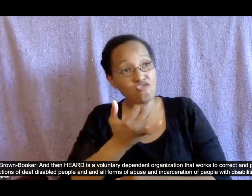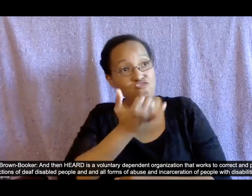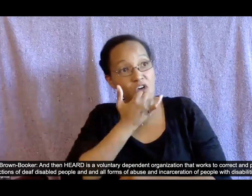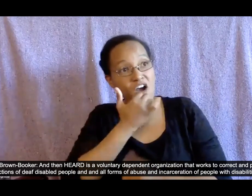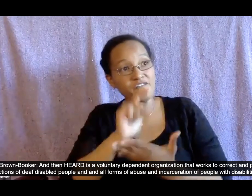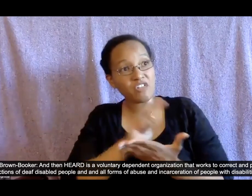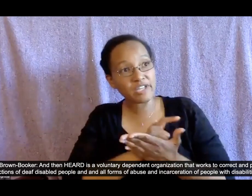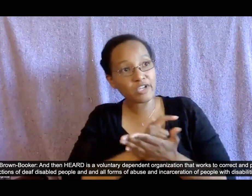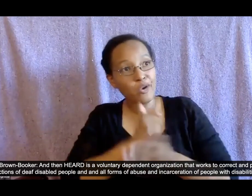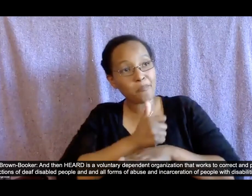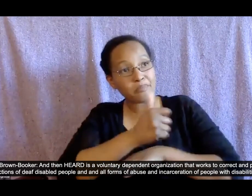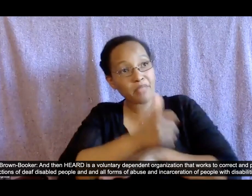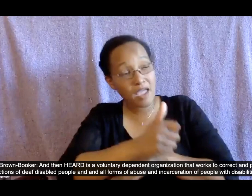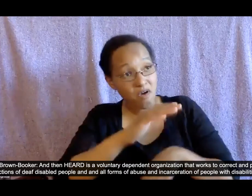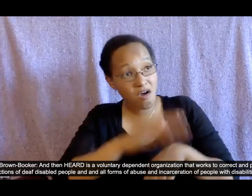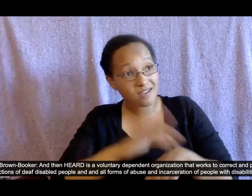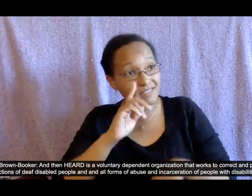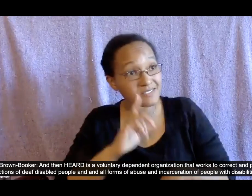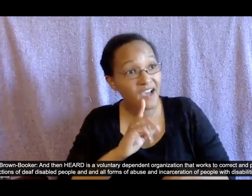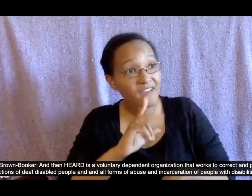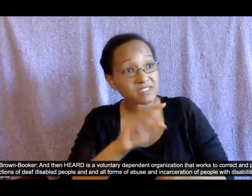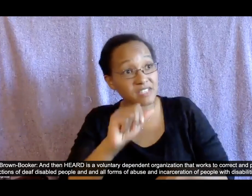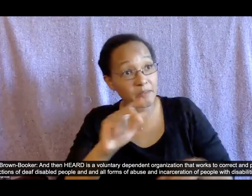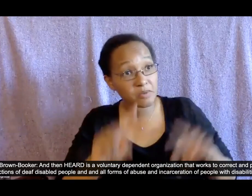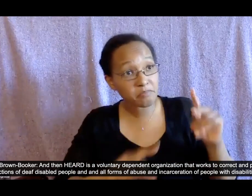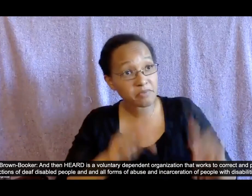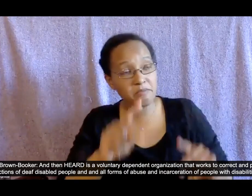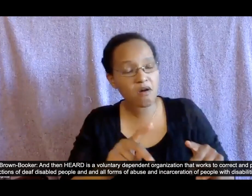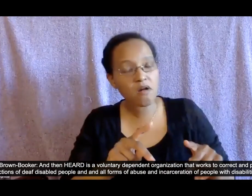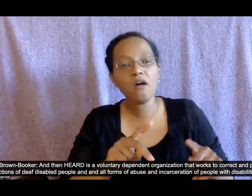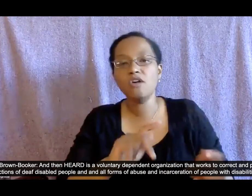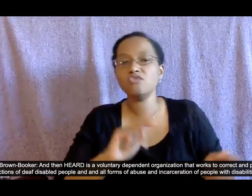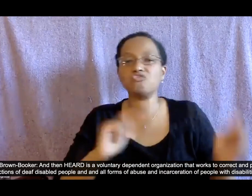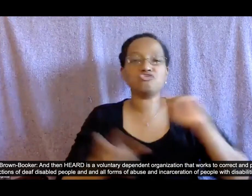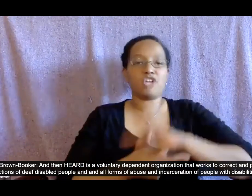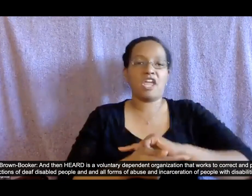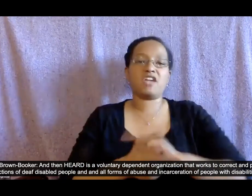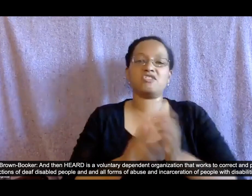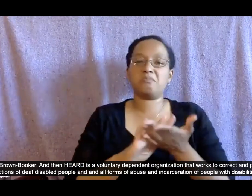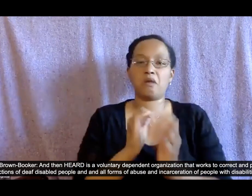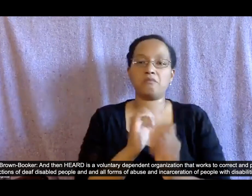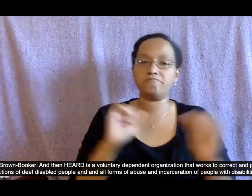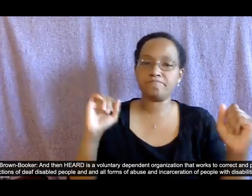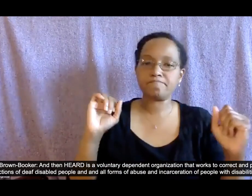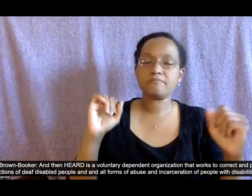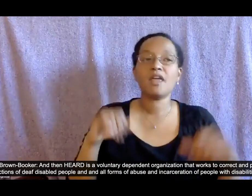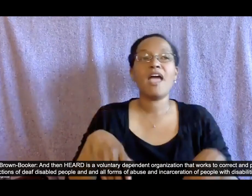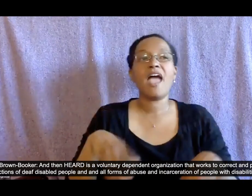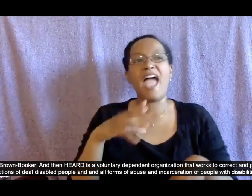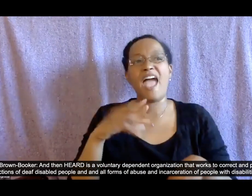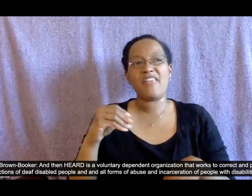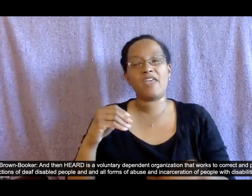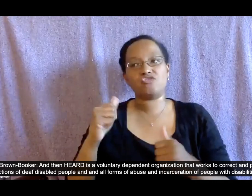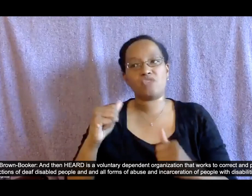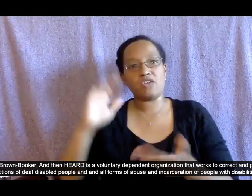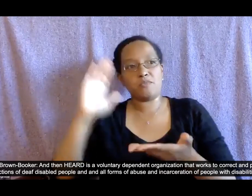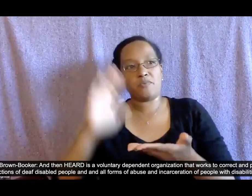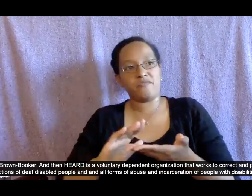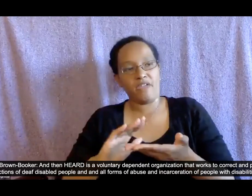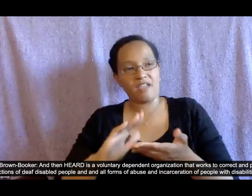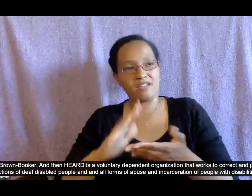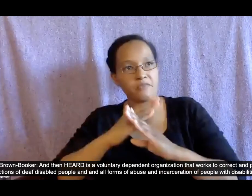and end all forms of abuse and incarceration of people with disabilities and